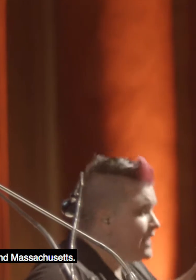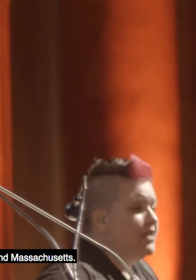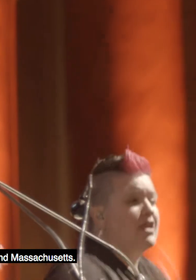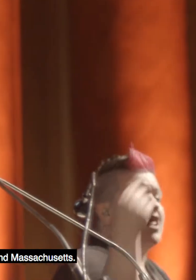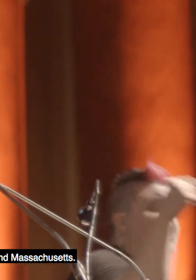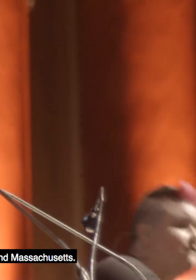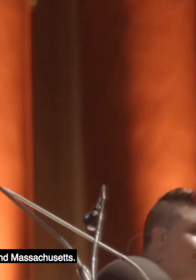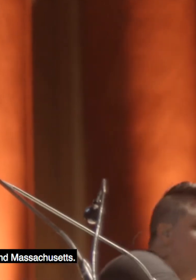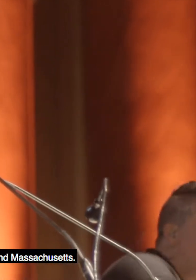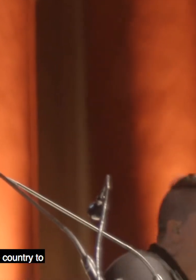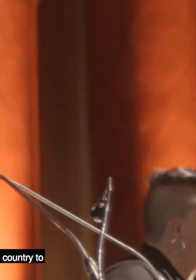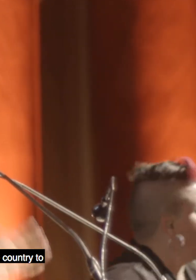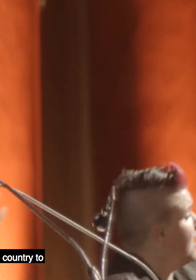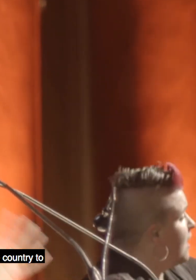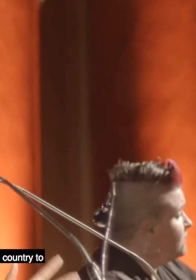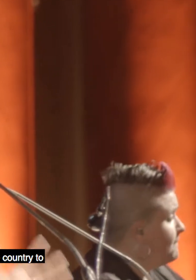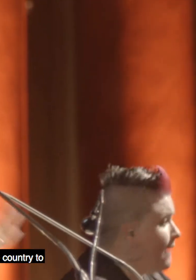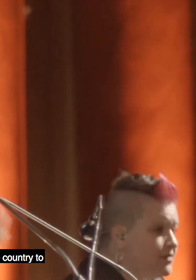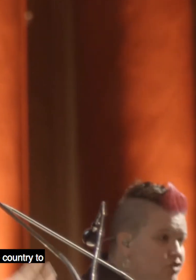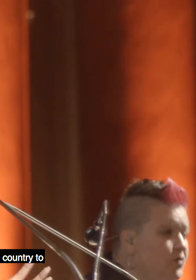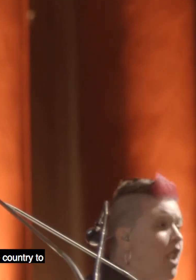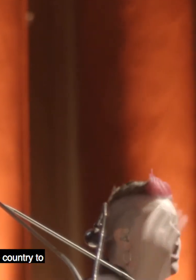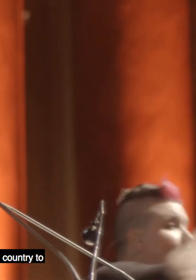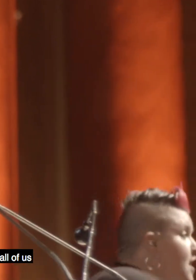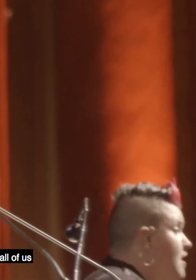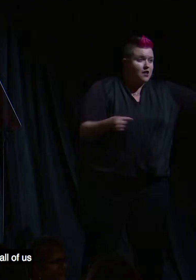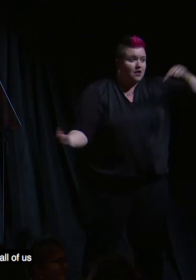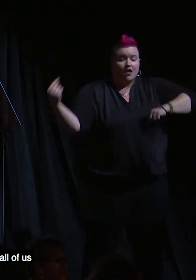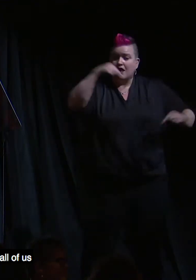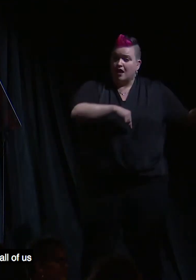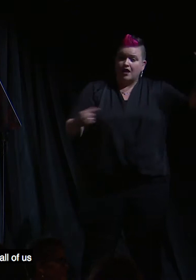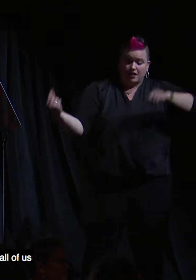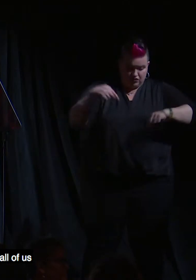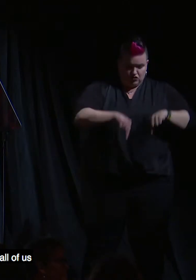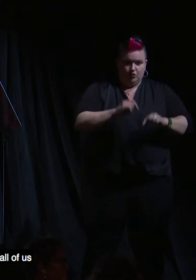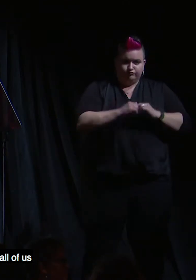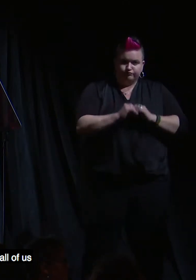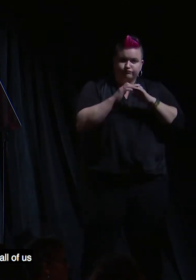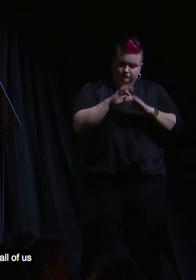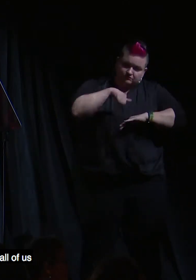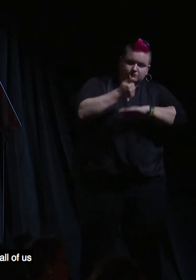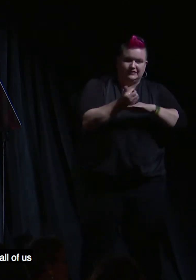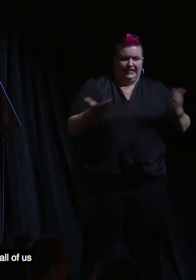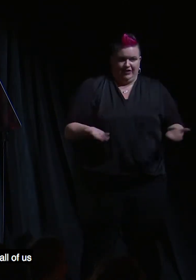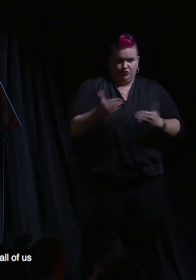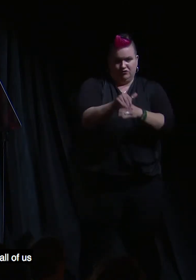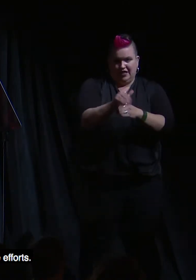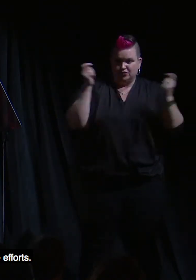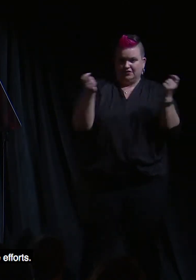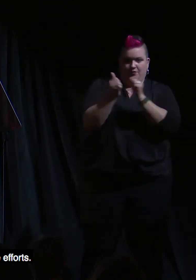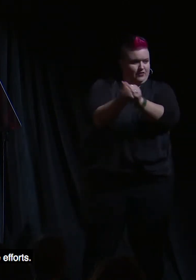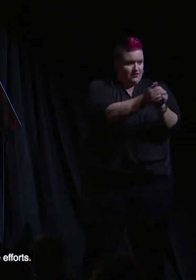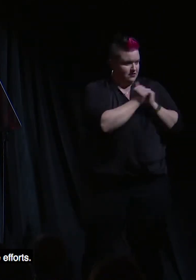and Minnesota, and Massachusetts. They have traveled from around the country to be here tonight, to celebrate with all of